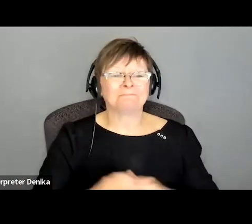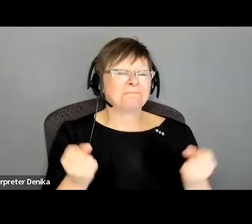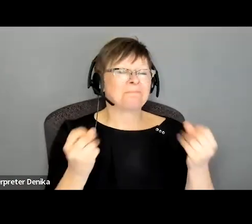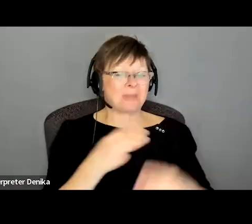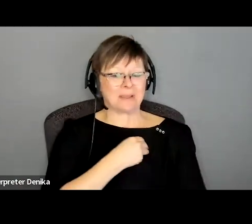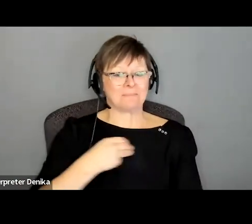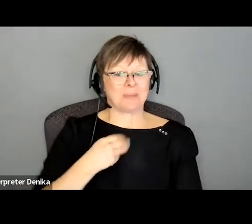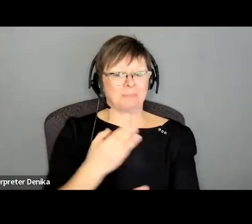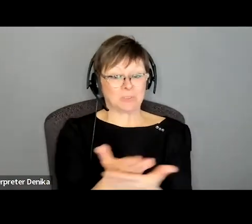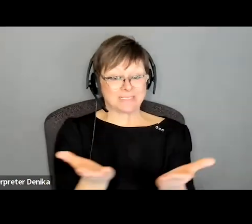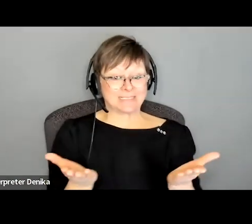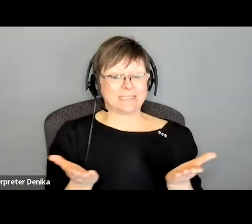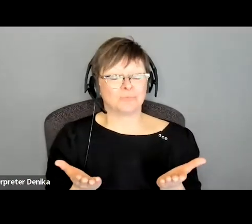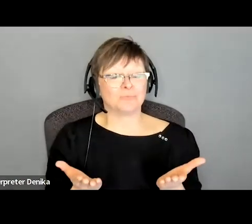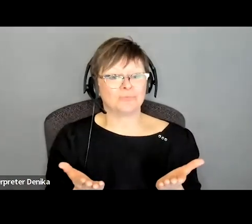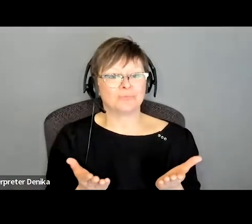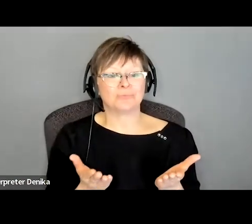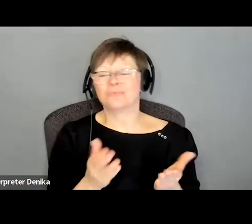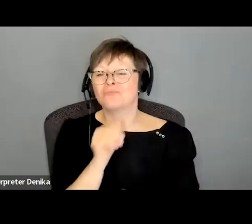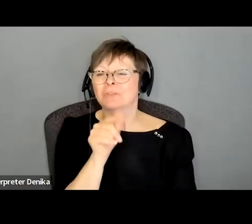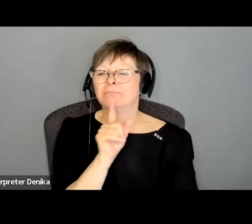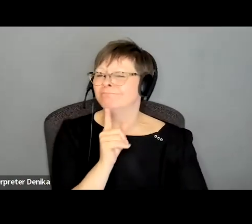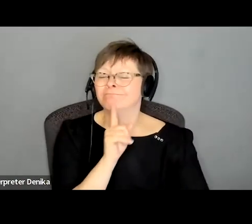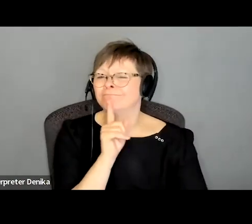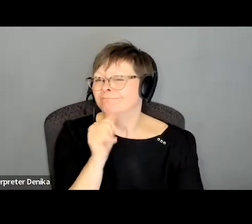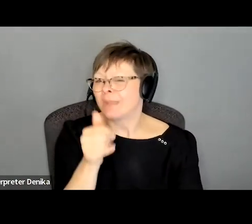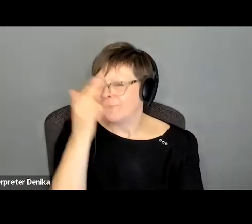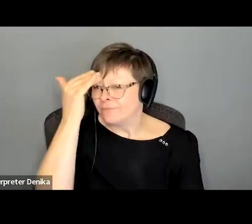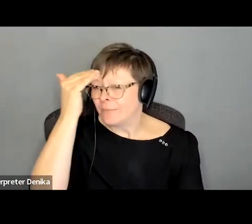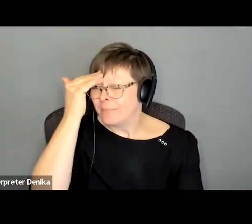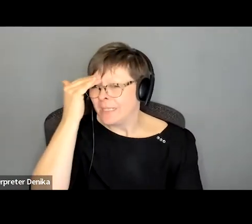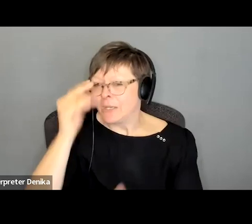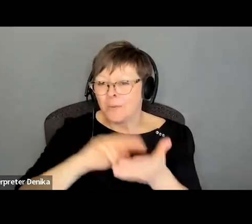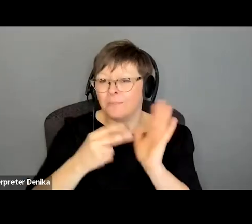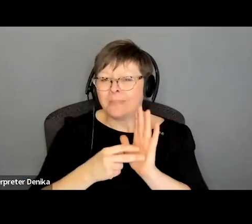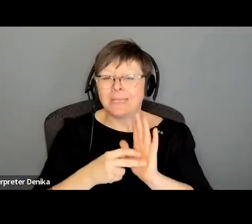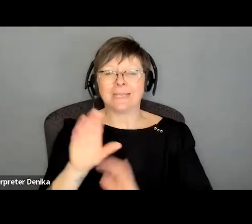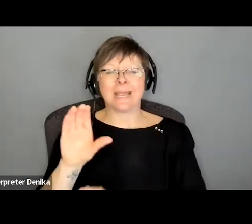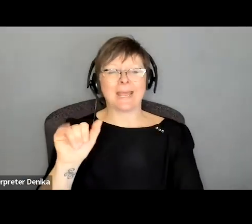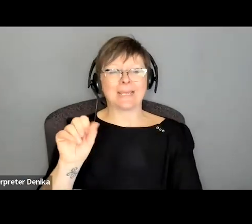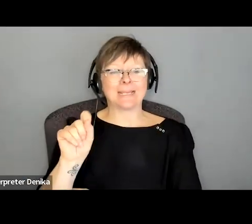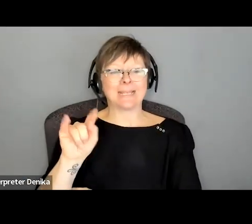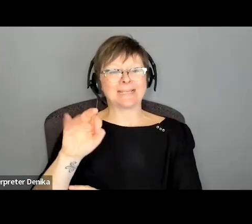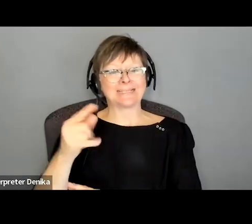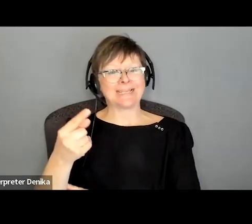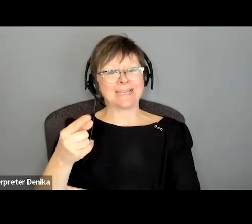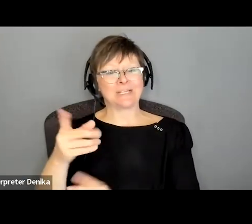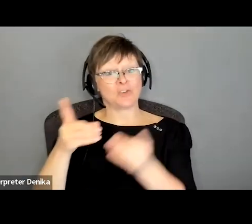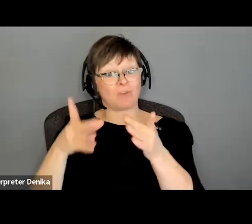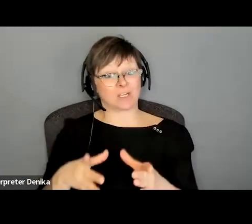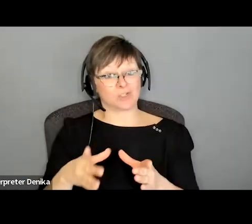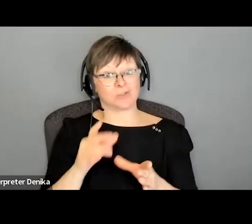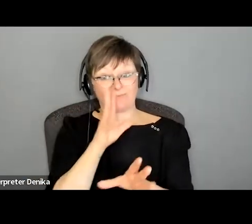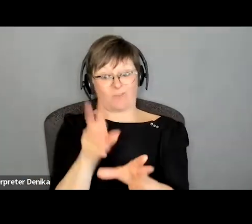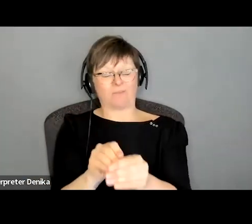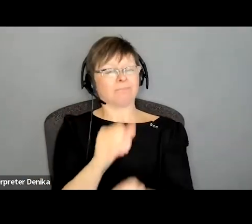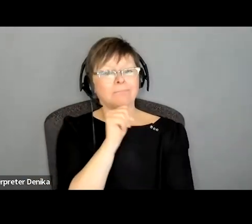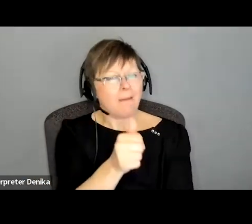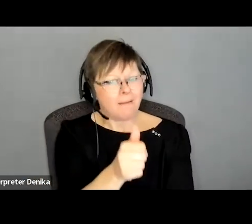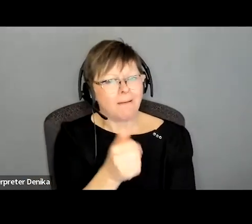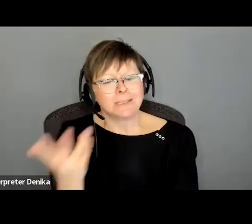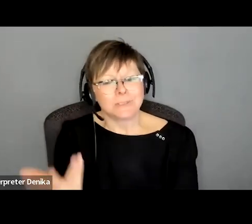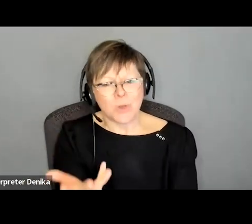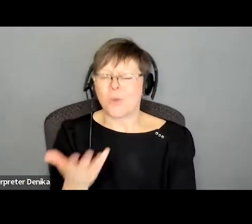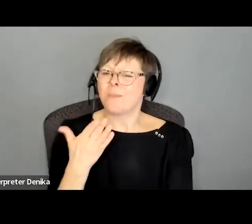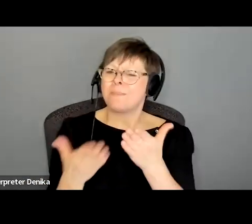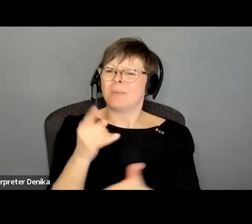probably are not familiar with working on projects where there's a casting director involved so maybe you could just start off by explaining a